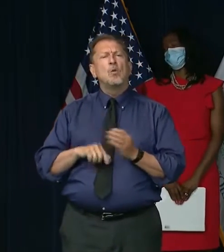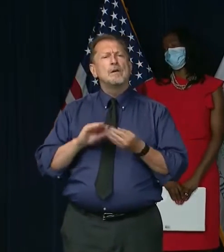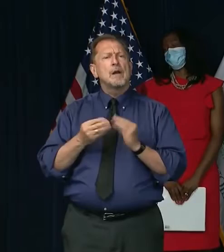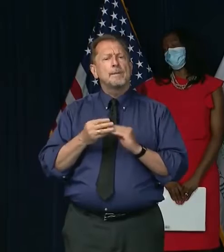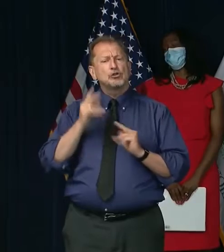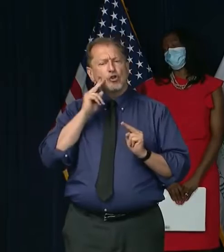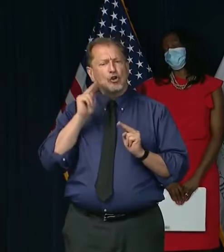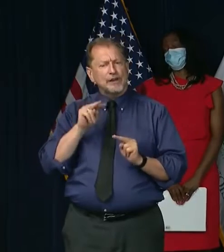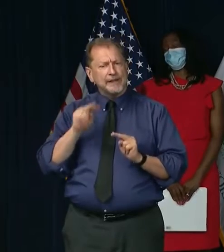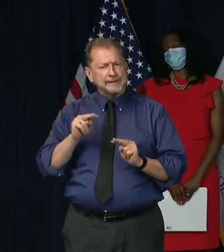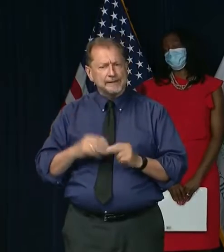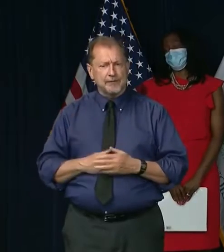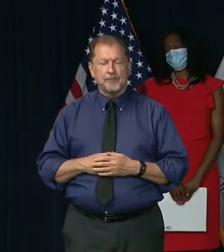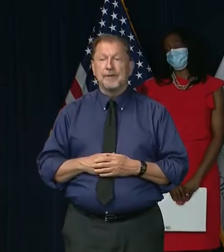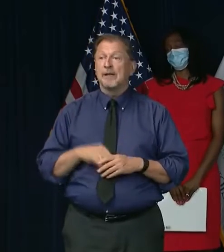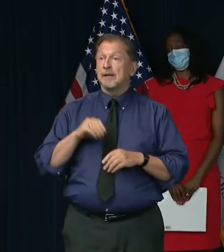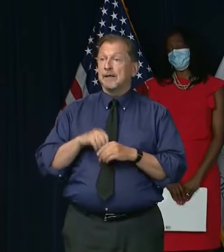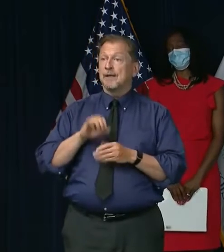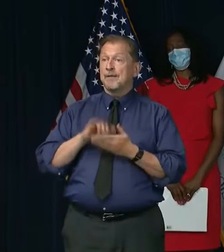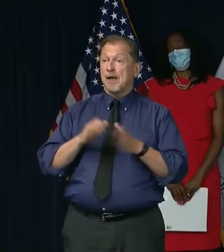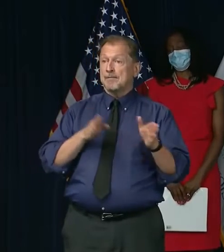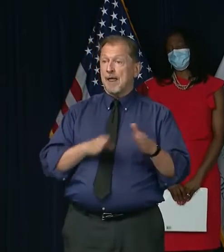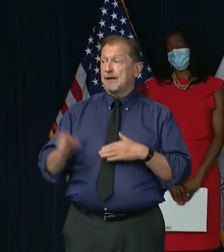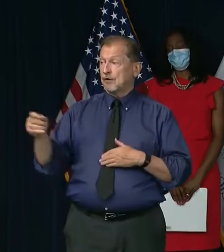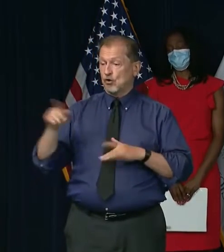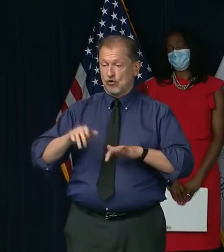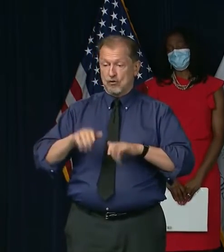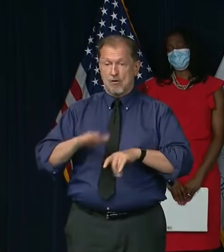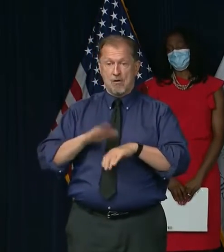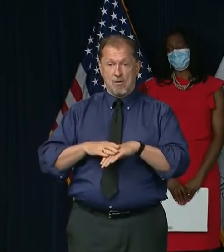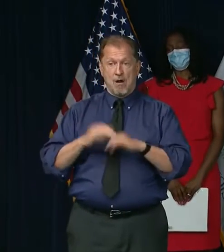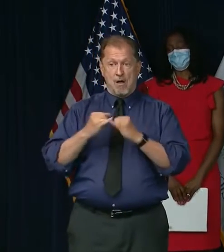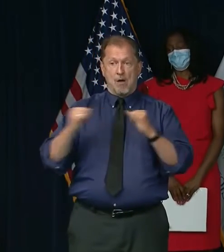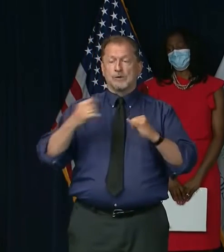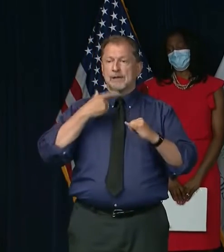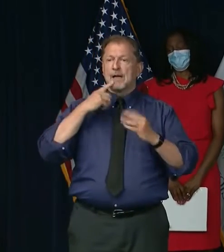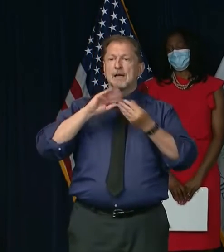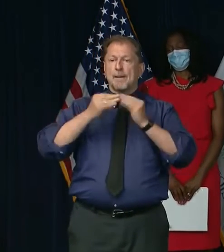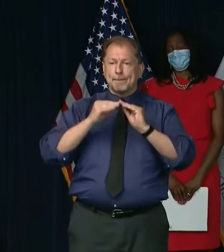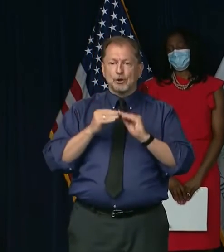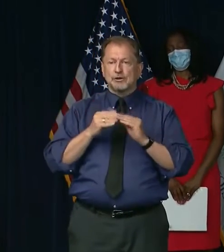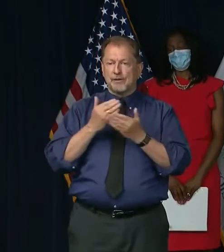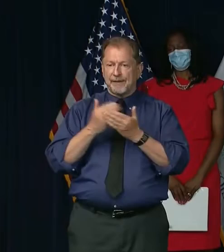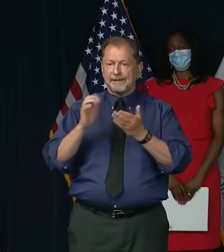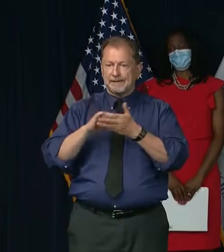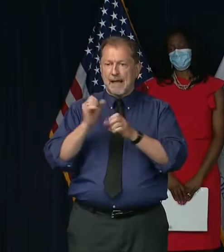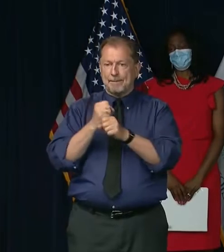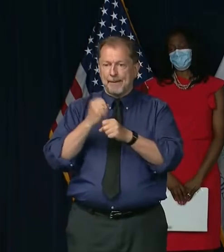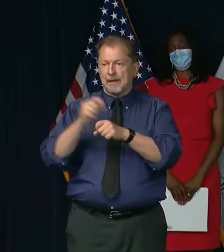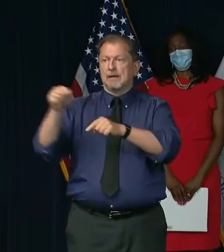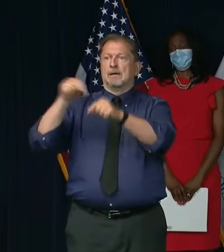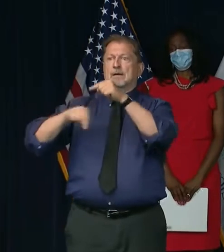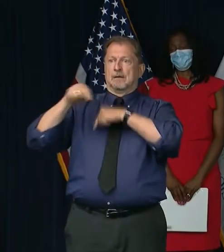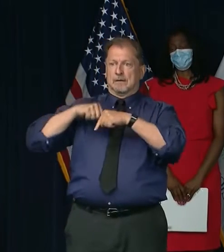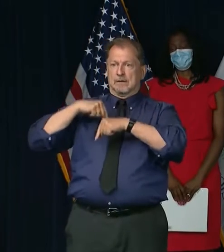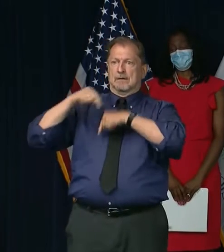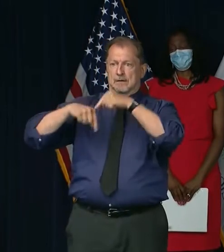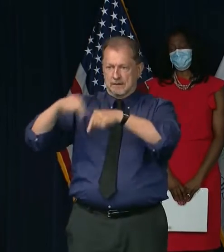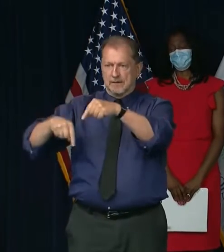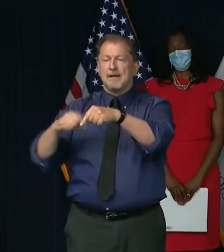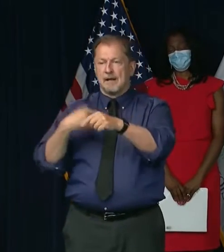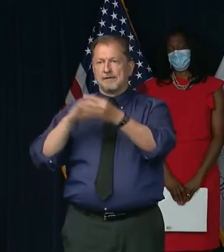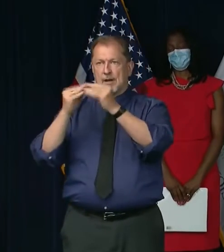looking for to determine whether So in the Restore Illinois plan, you can look online. We actually do say what would be the things that would move you backward. Those are examples.